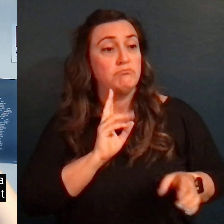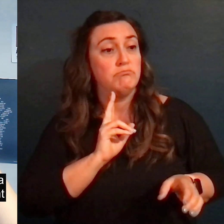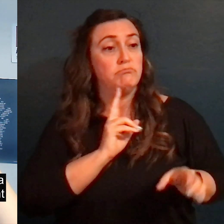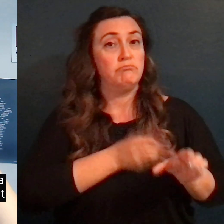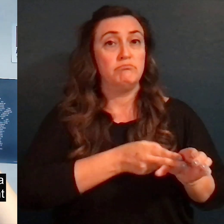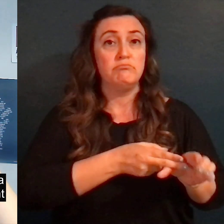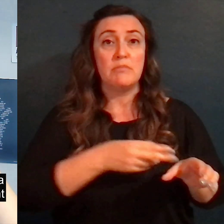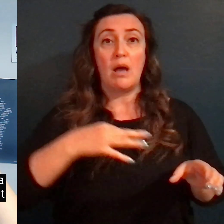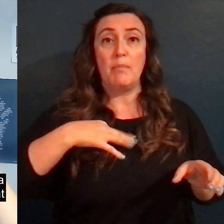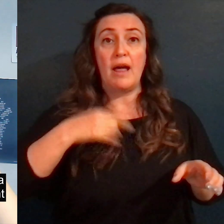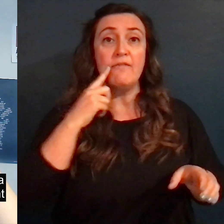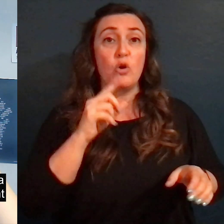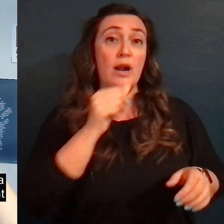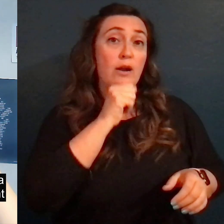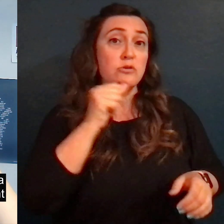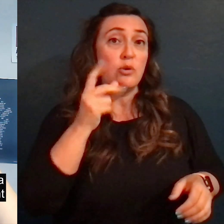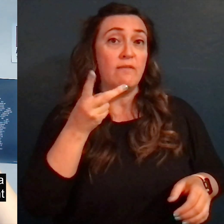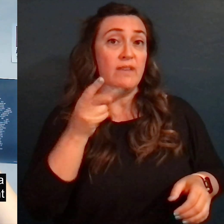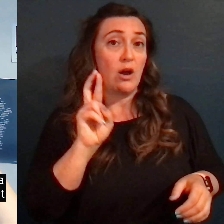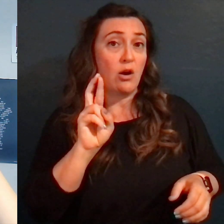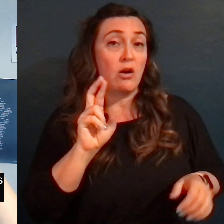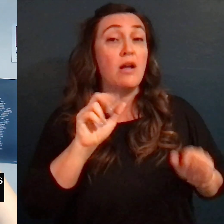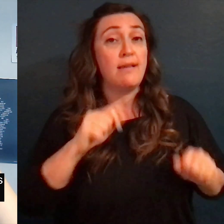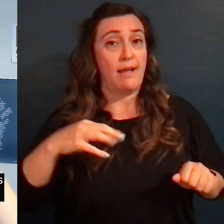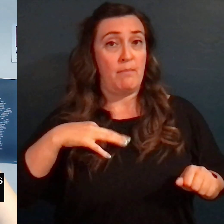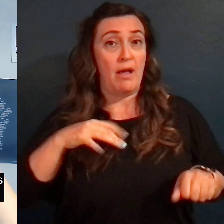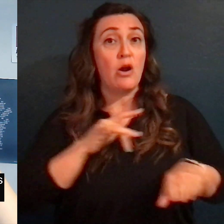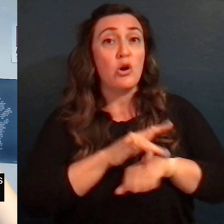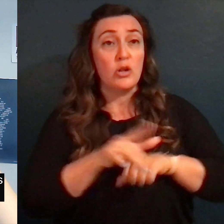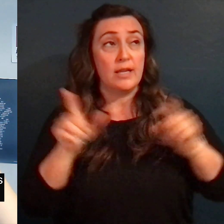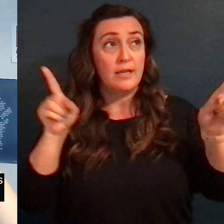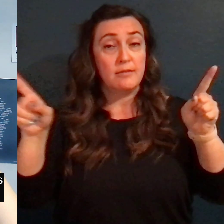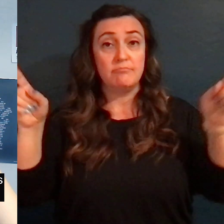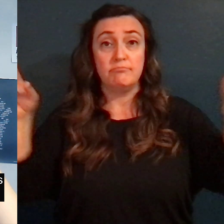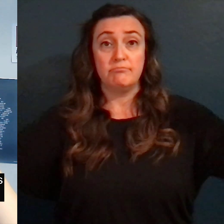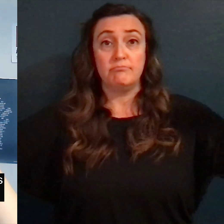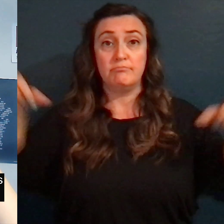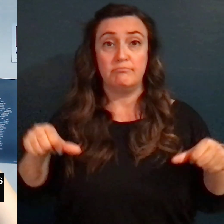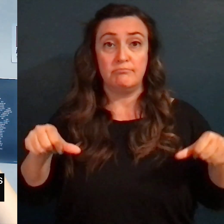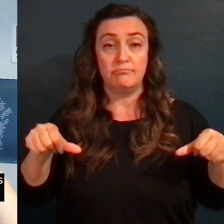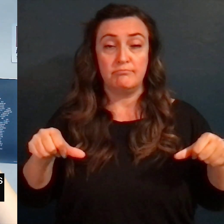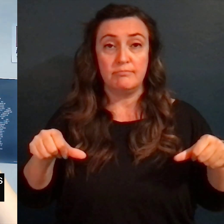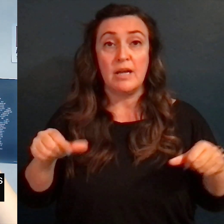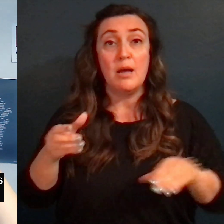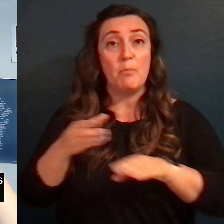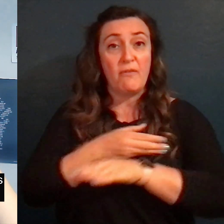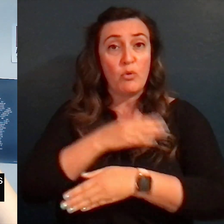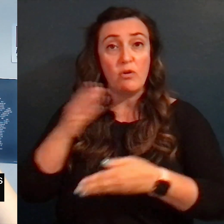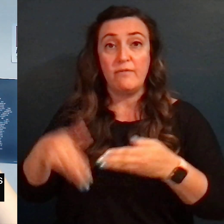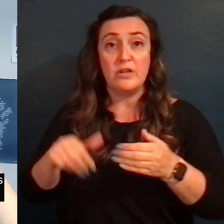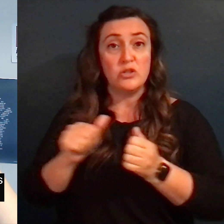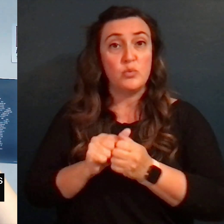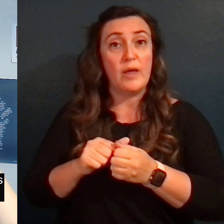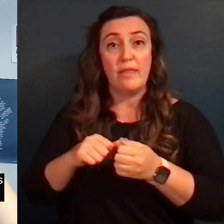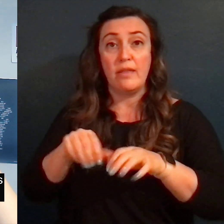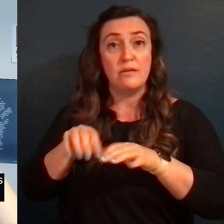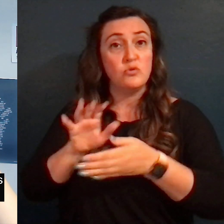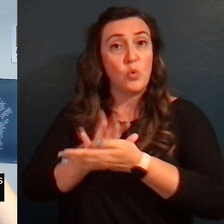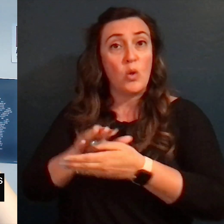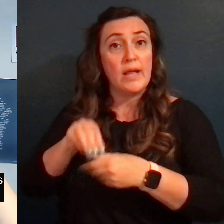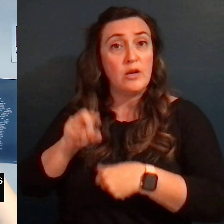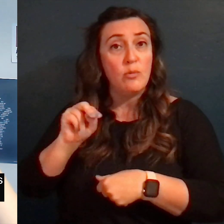apply for Arizona VR for her job development services. Even before she's done with her program.